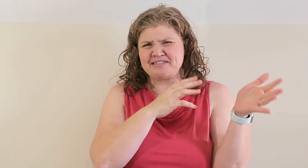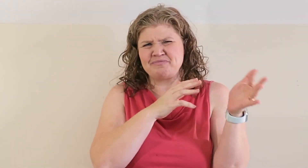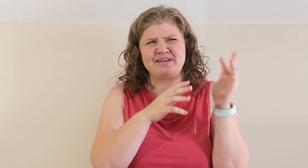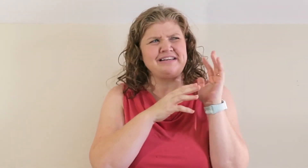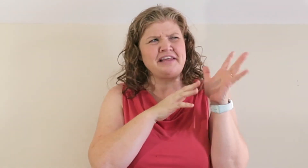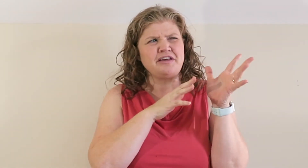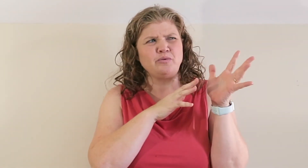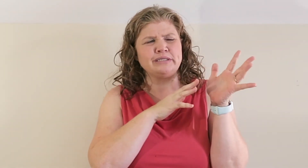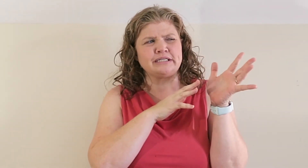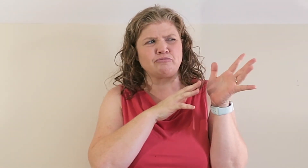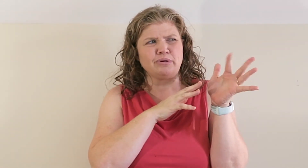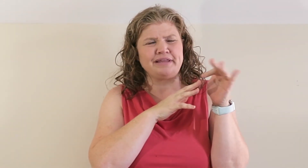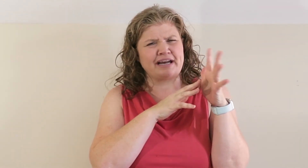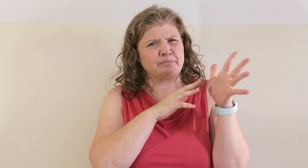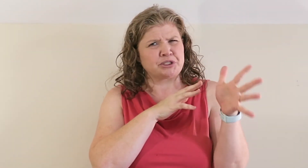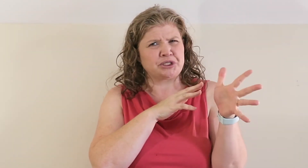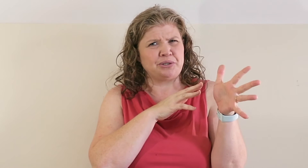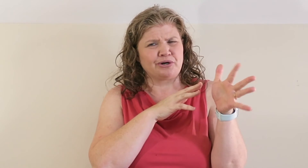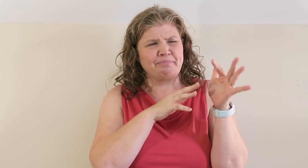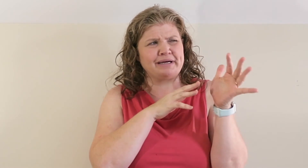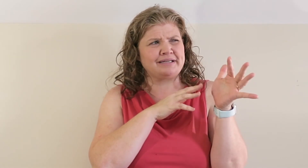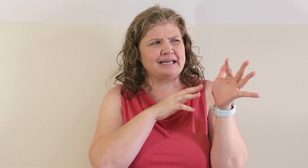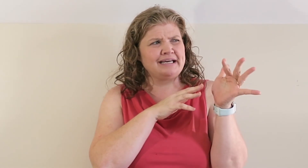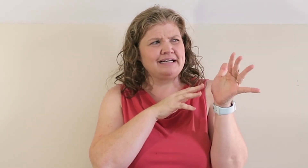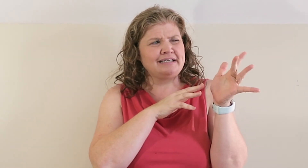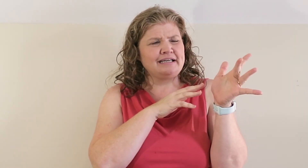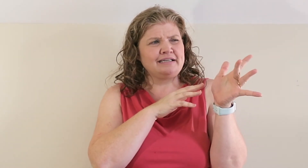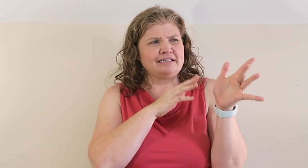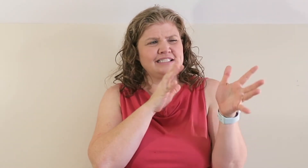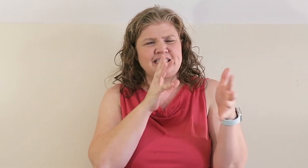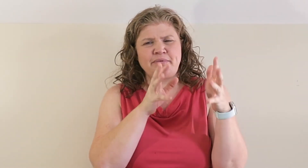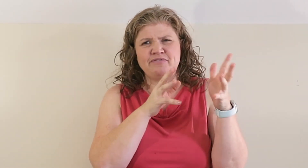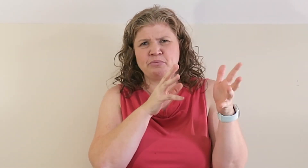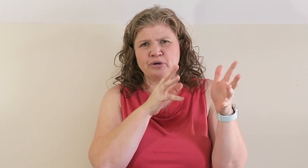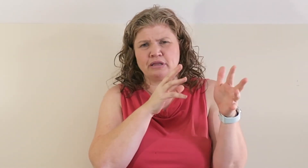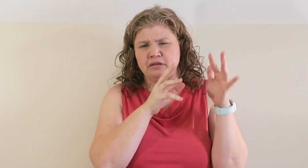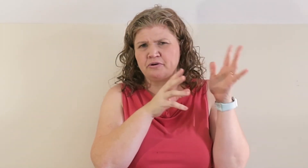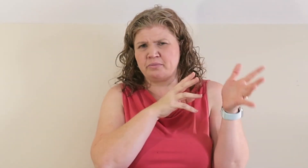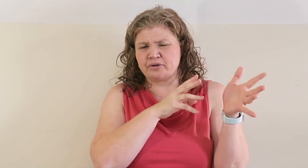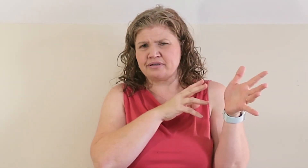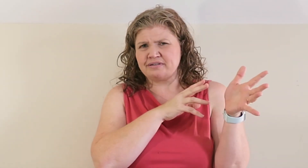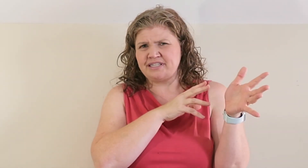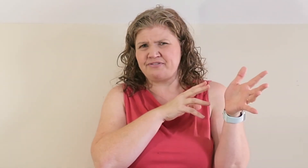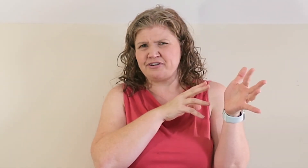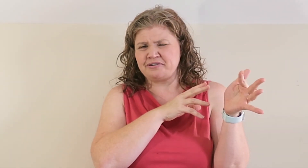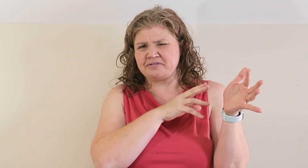nothing was really that obscure, but some of them were a little more difficult.